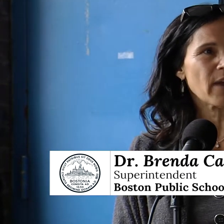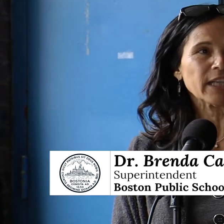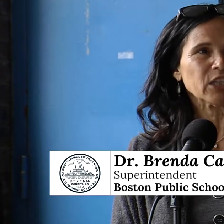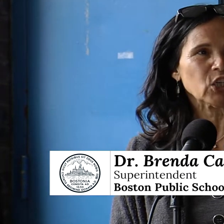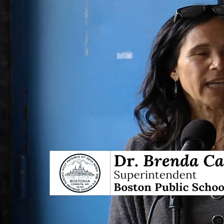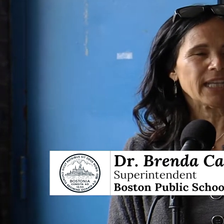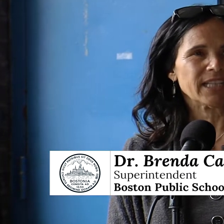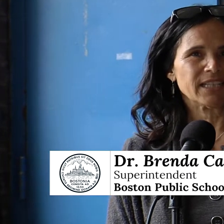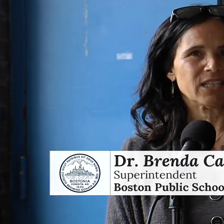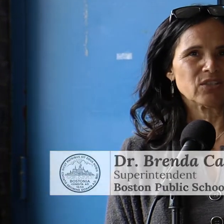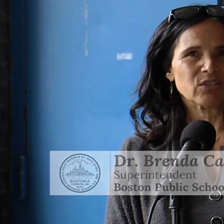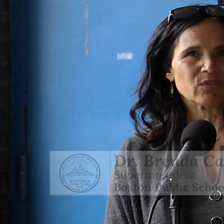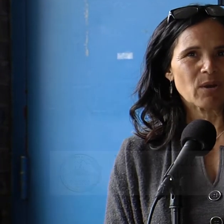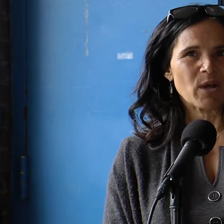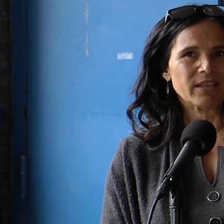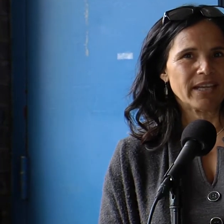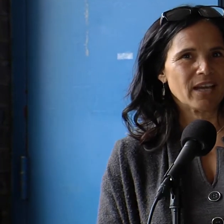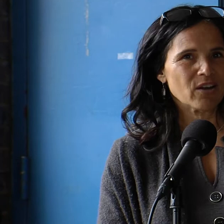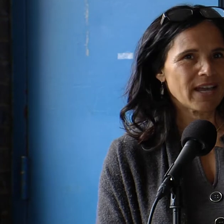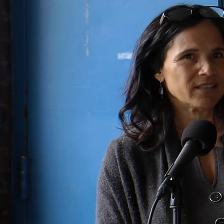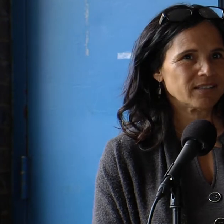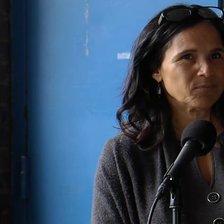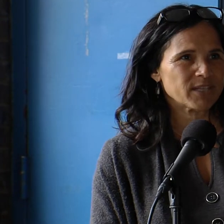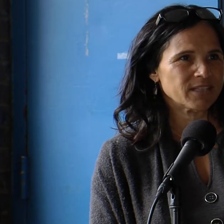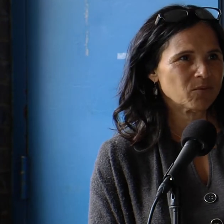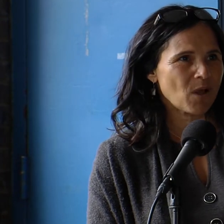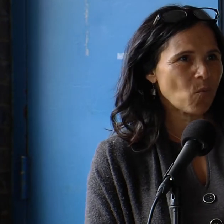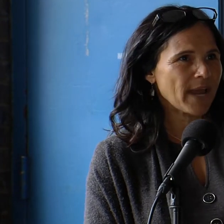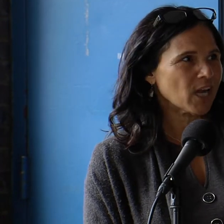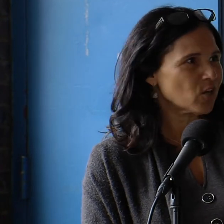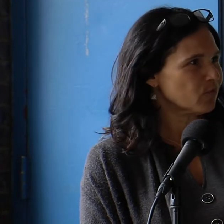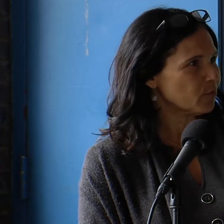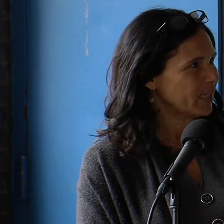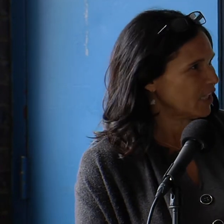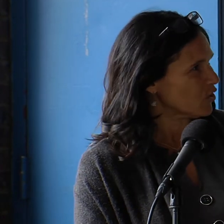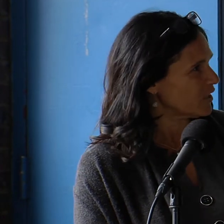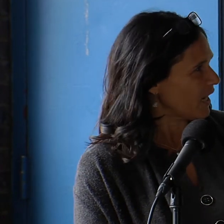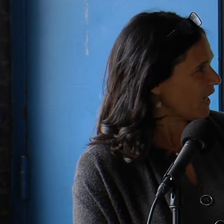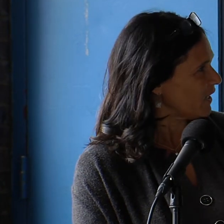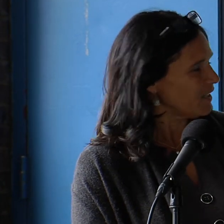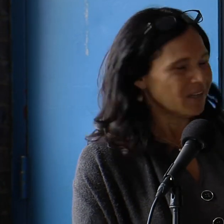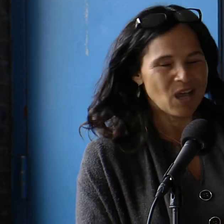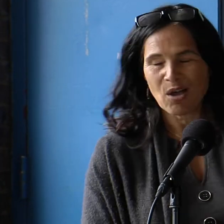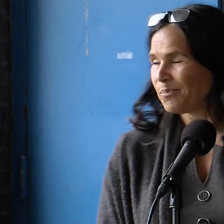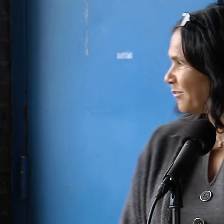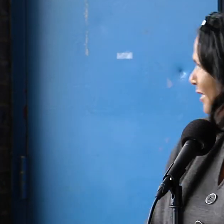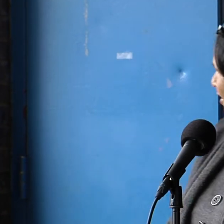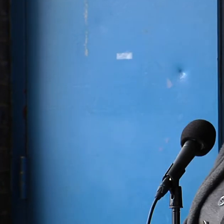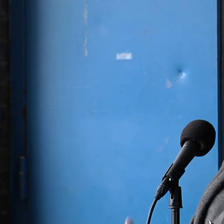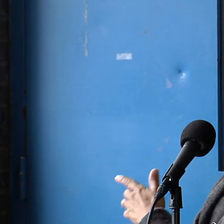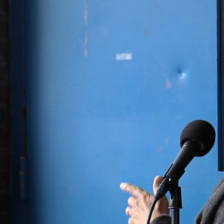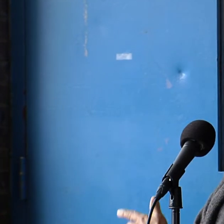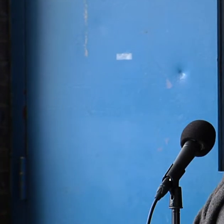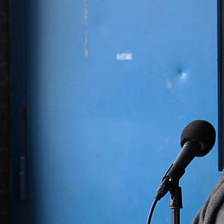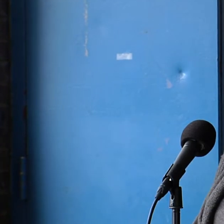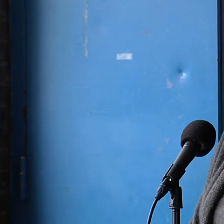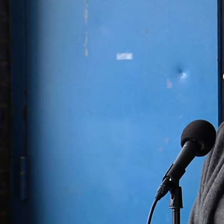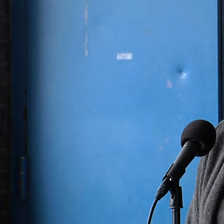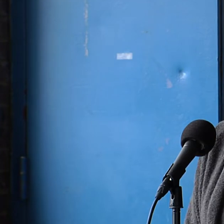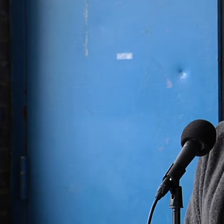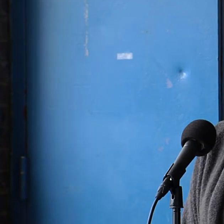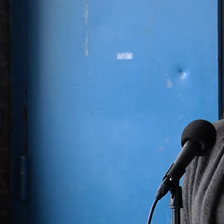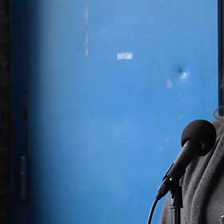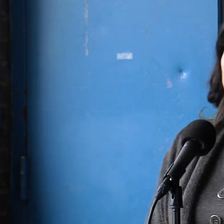children are finally going to get that they deserve. I want to thank our guests, President Weingarten, for being here today. She's over on this side.